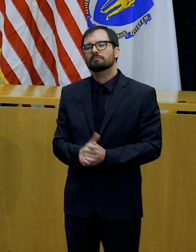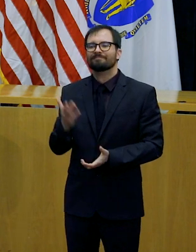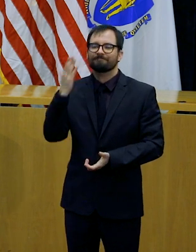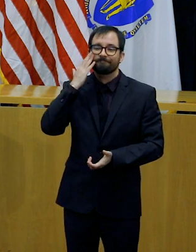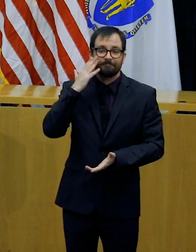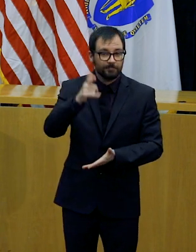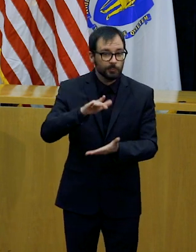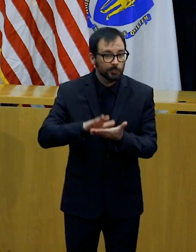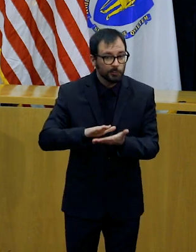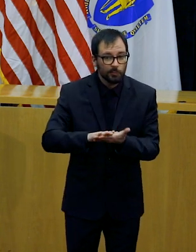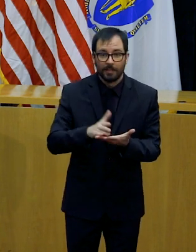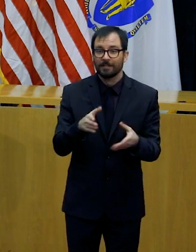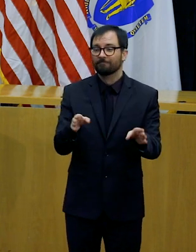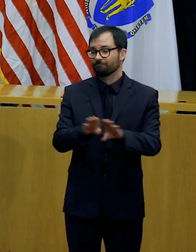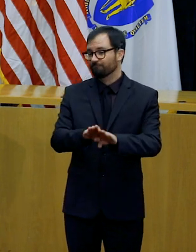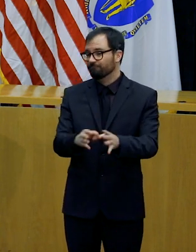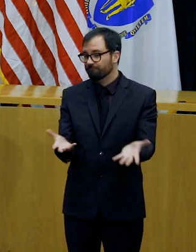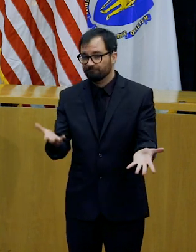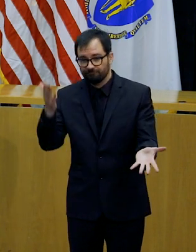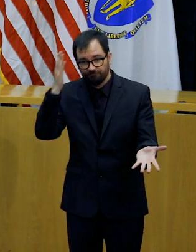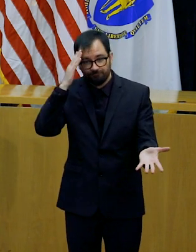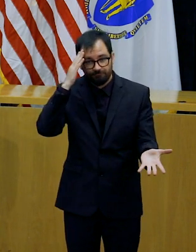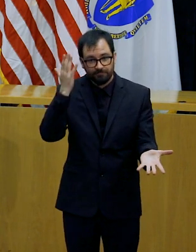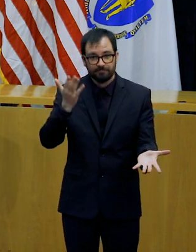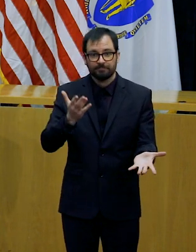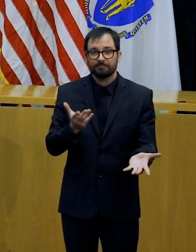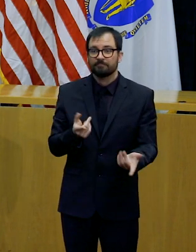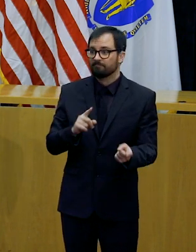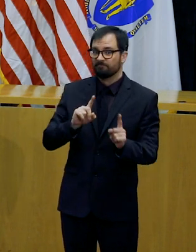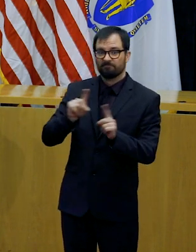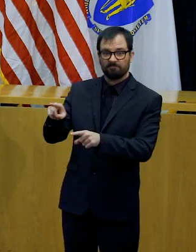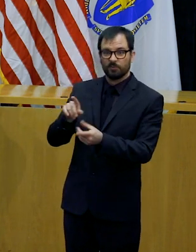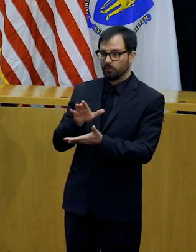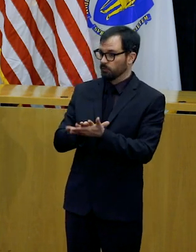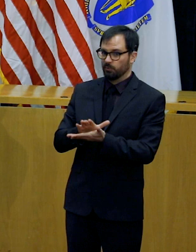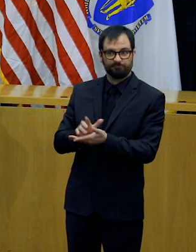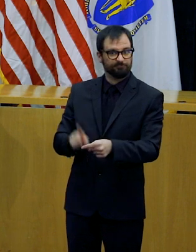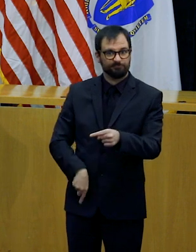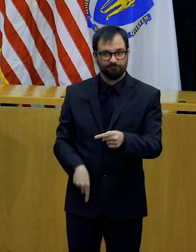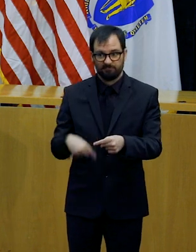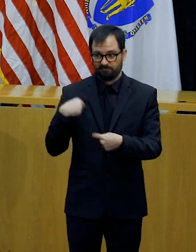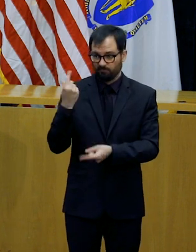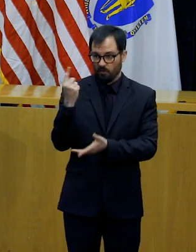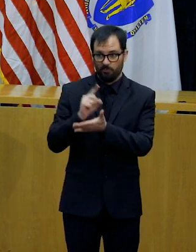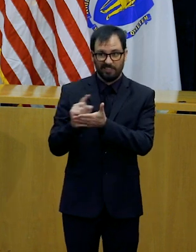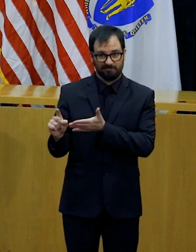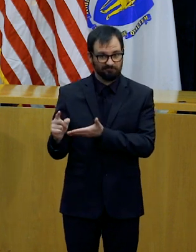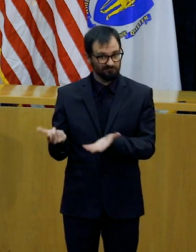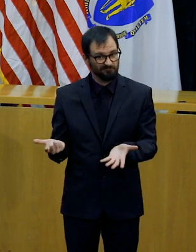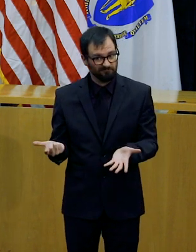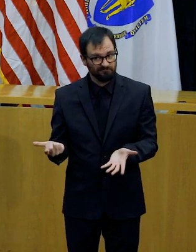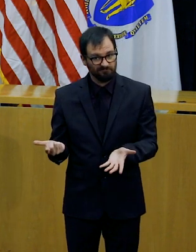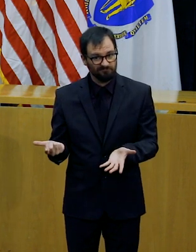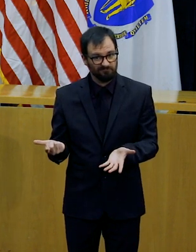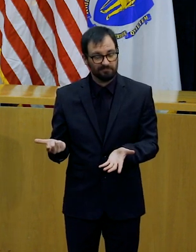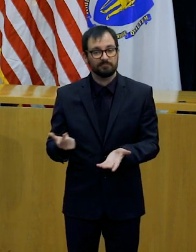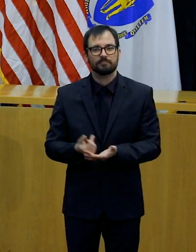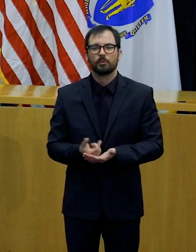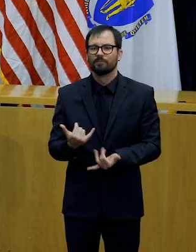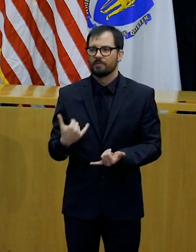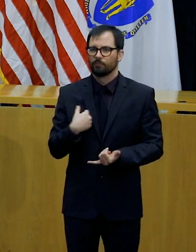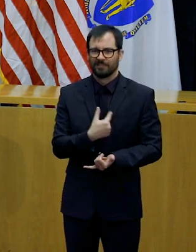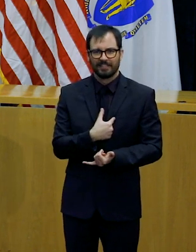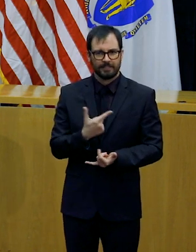learning now for over a week. And we, at the same time working with the department, know that we need to give